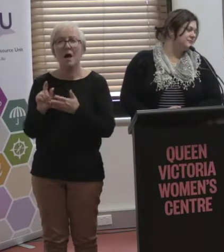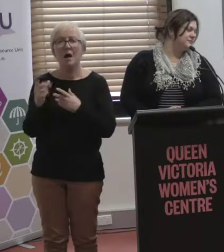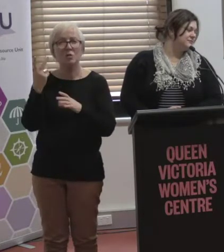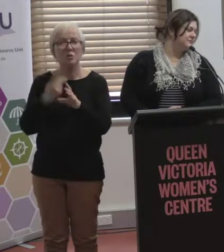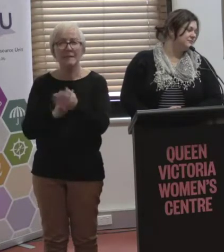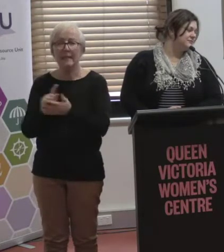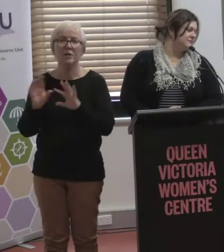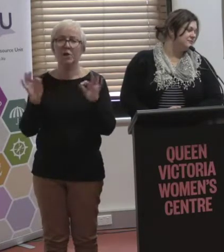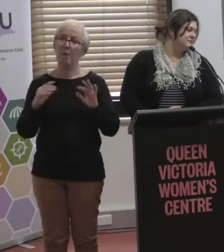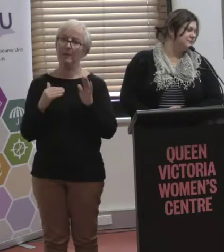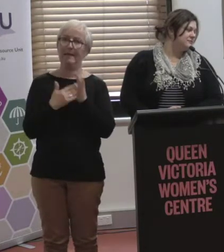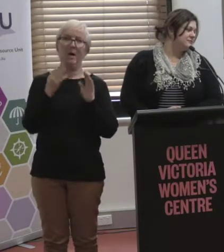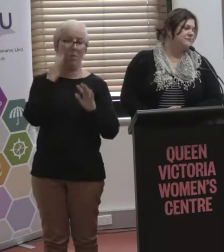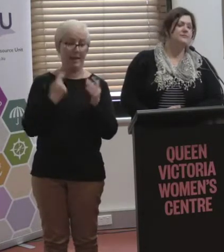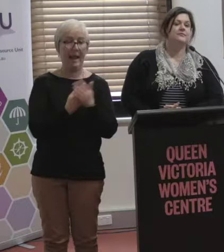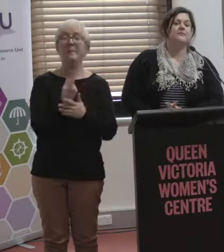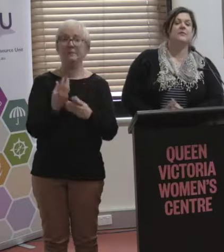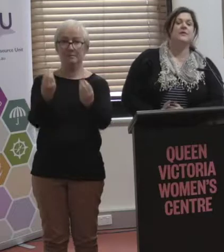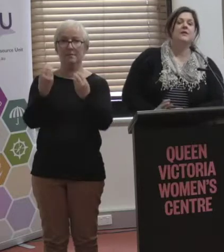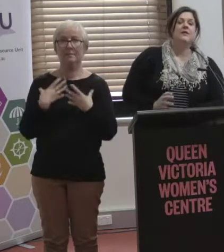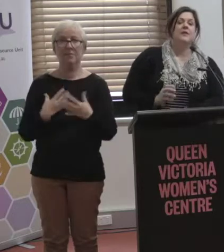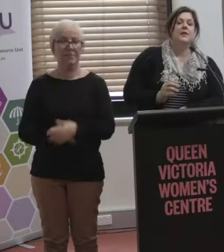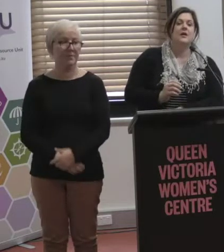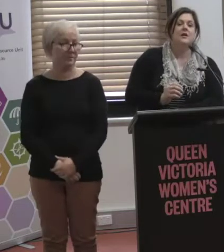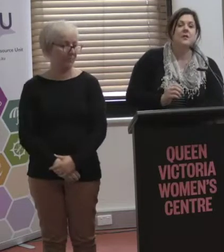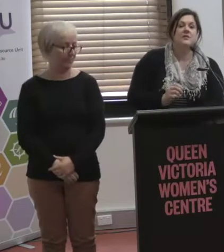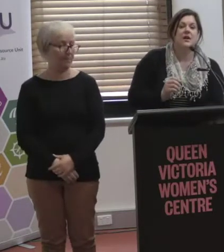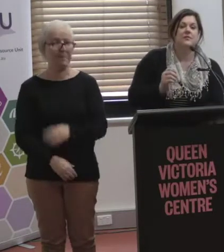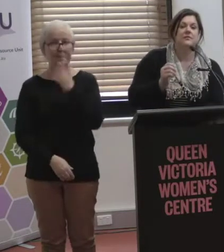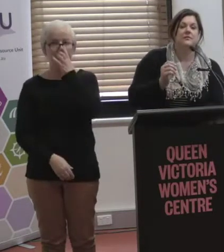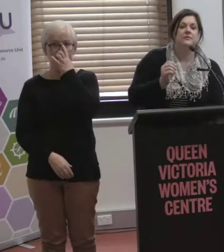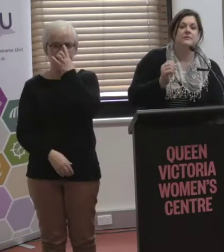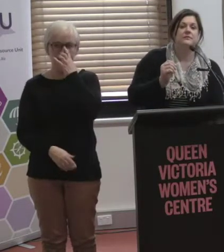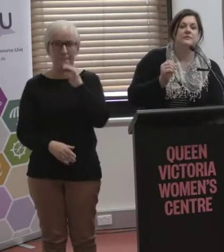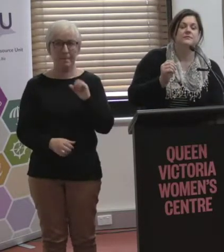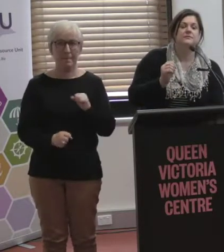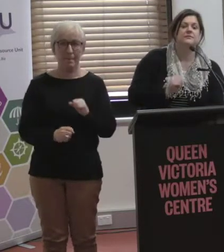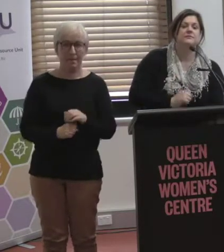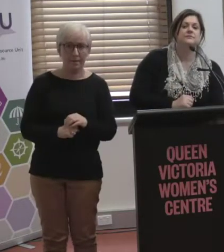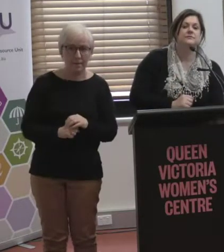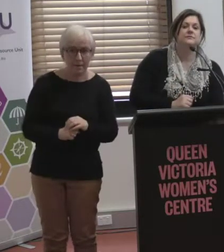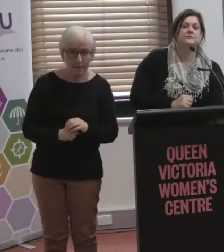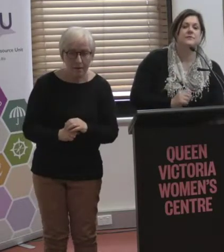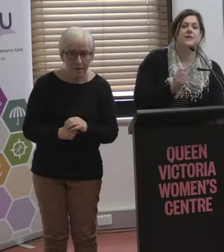So, it's really important. Thank you. And also the partial.